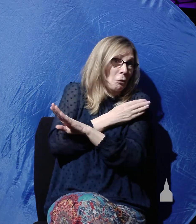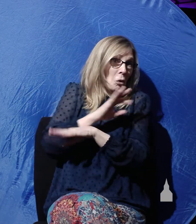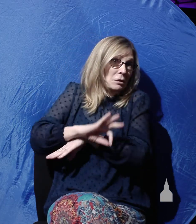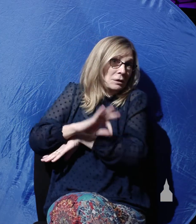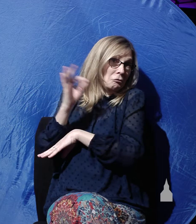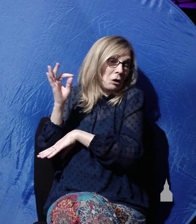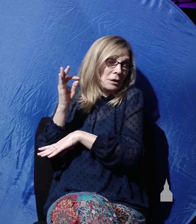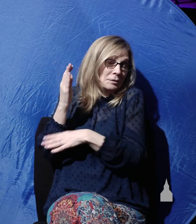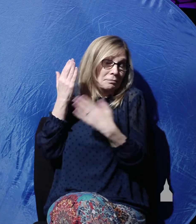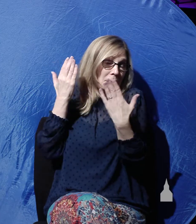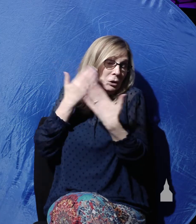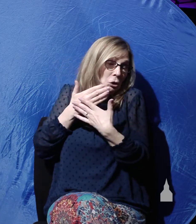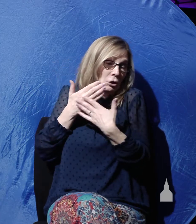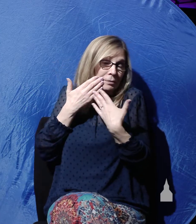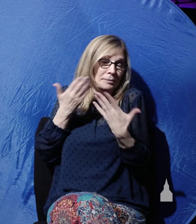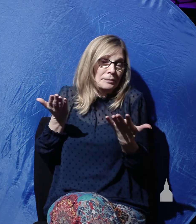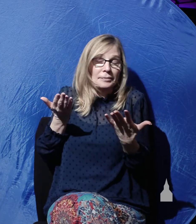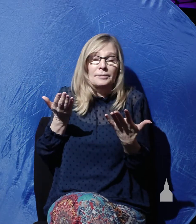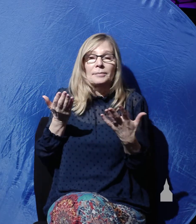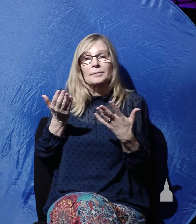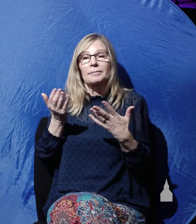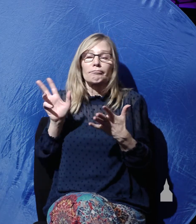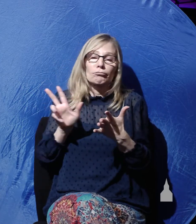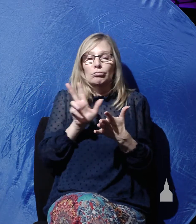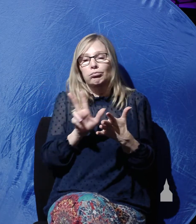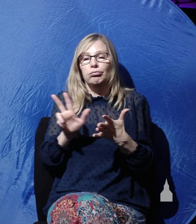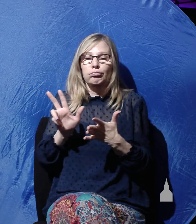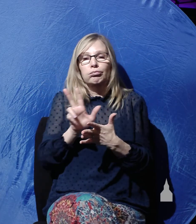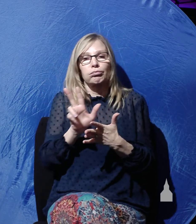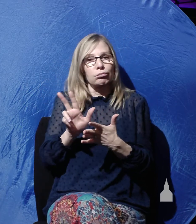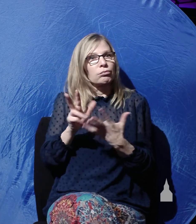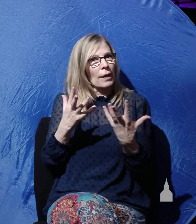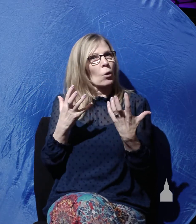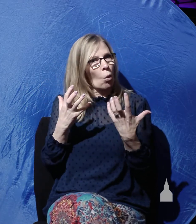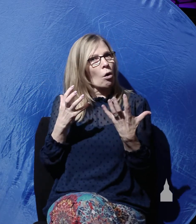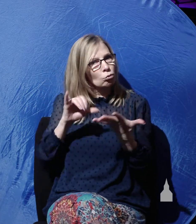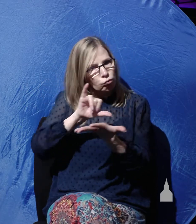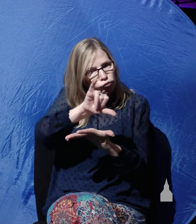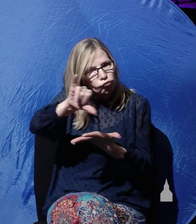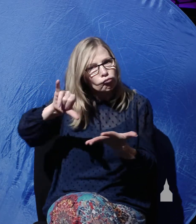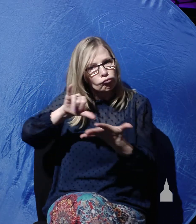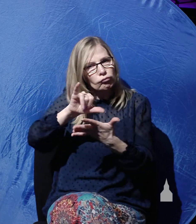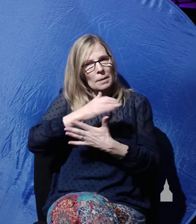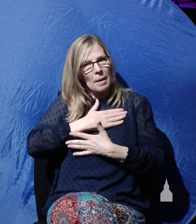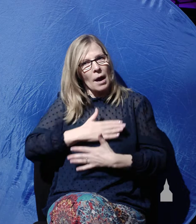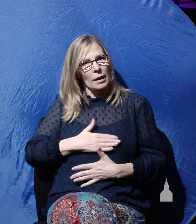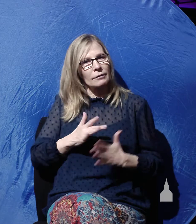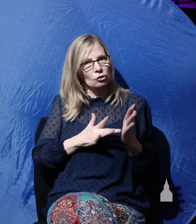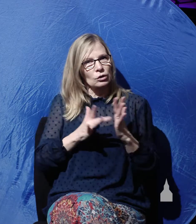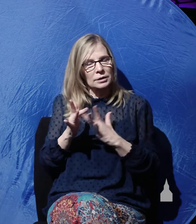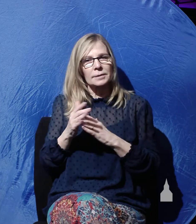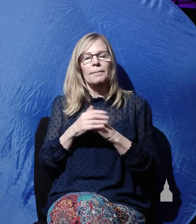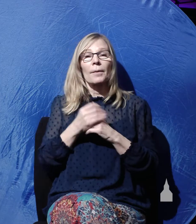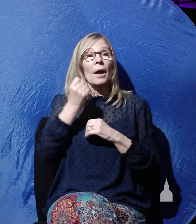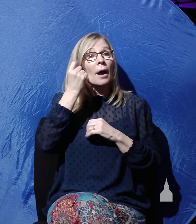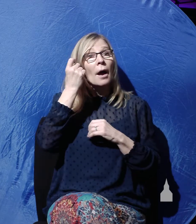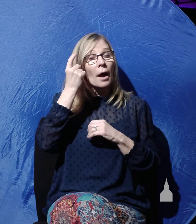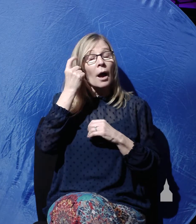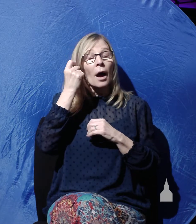The sun had risen. was still dark out. And they came there in order to anoint the body of Jesus. But as they neared the tomb,